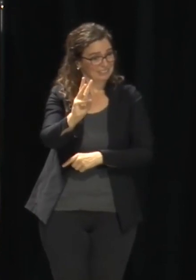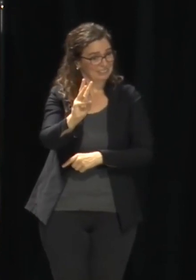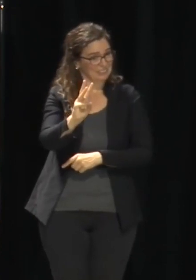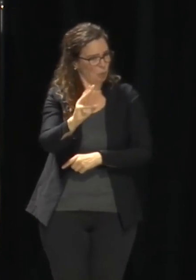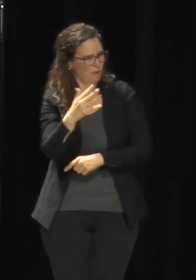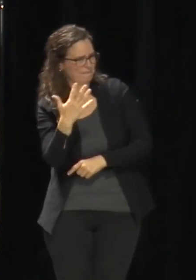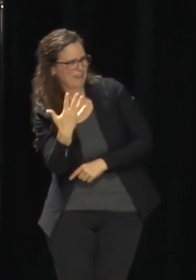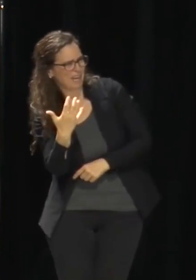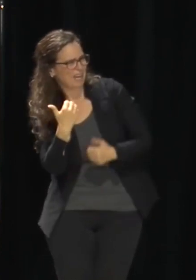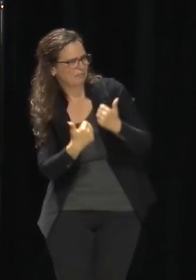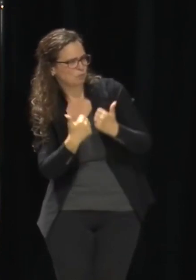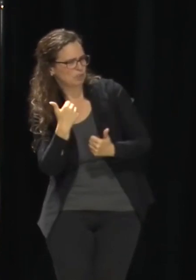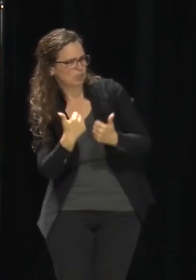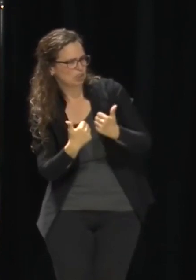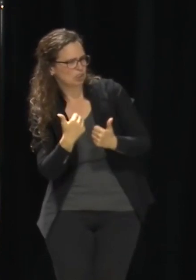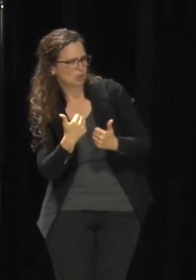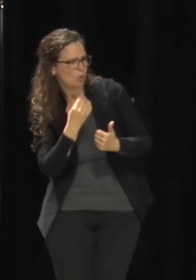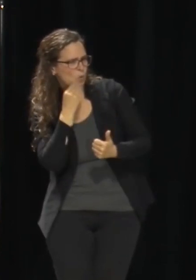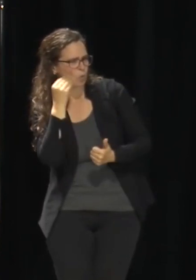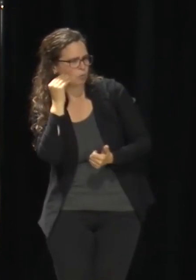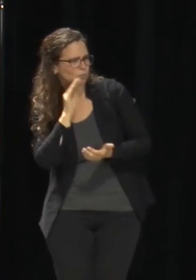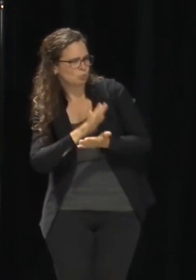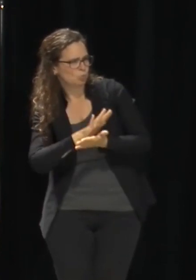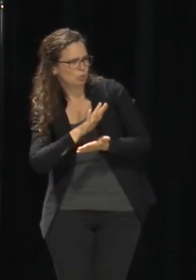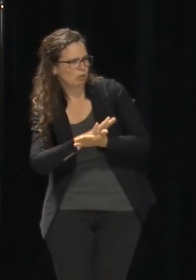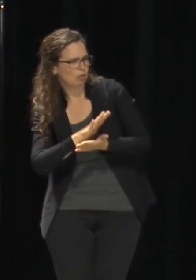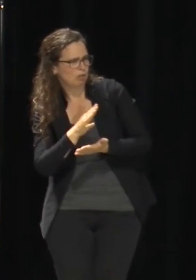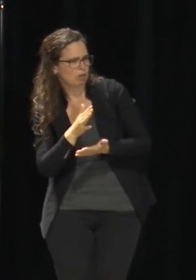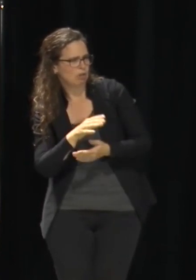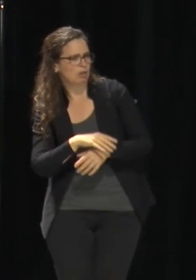Remote learners. So they did not have interaction in buildings.